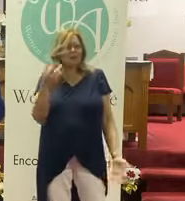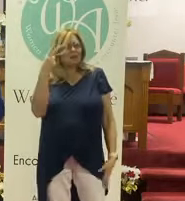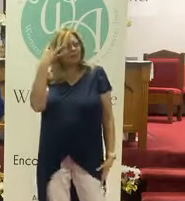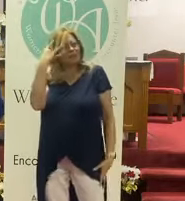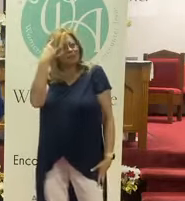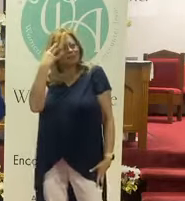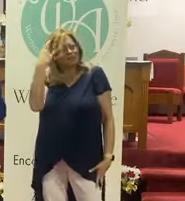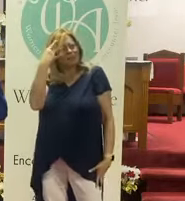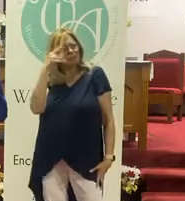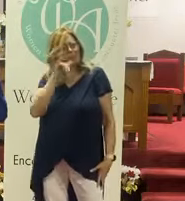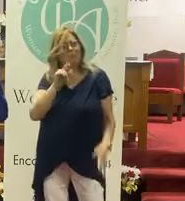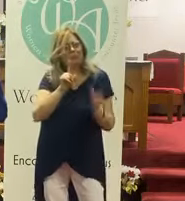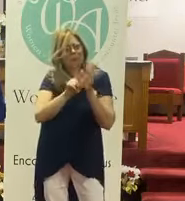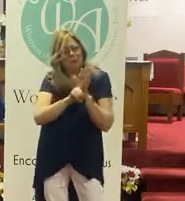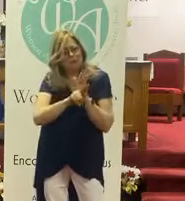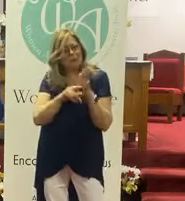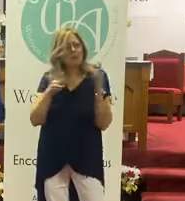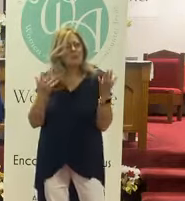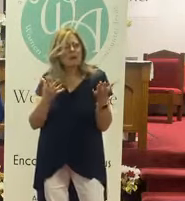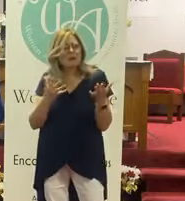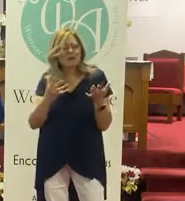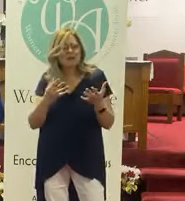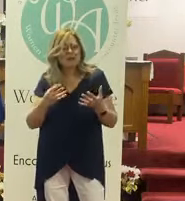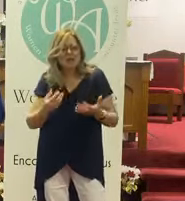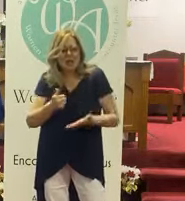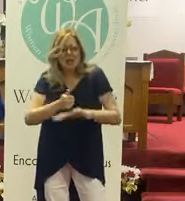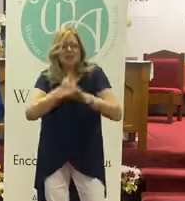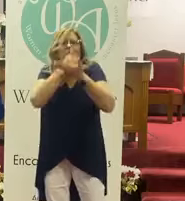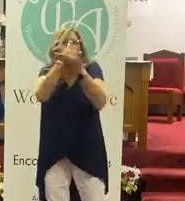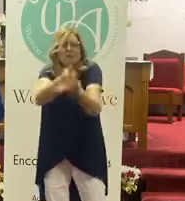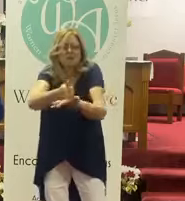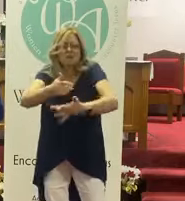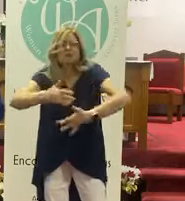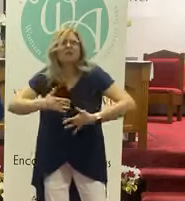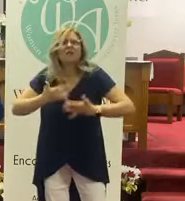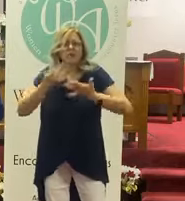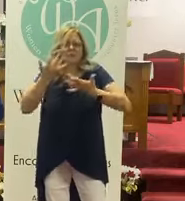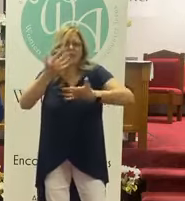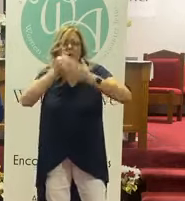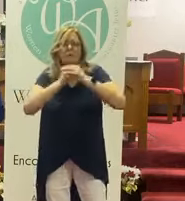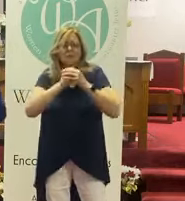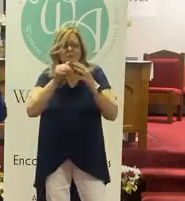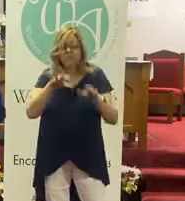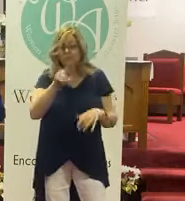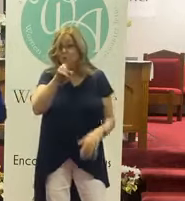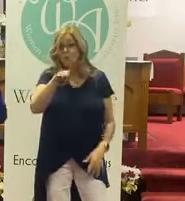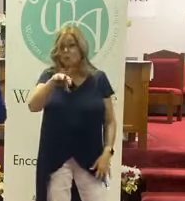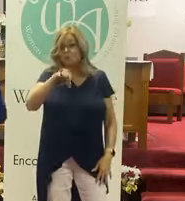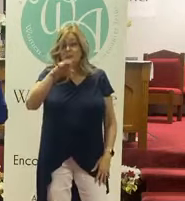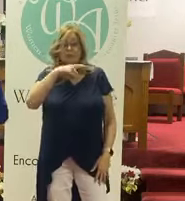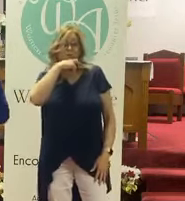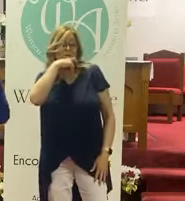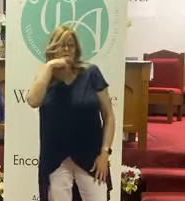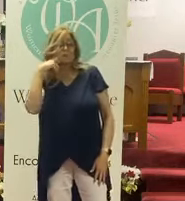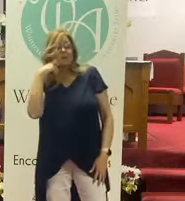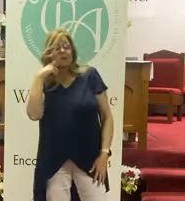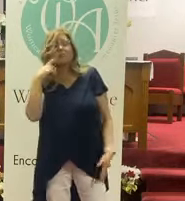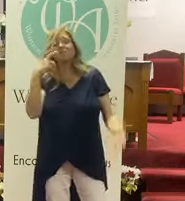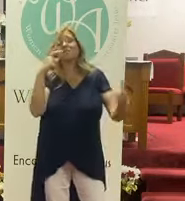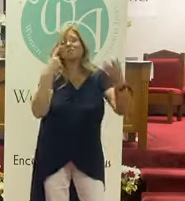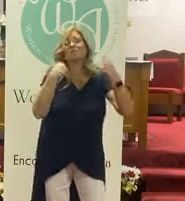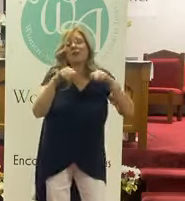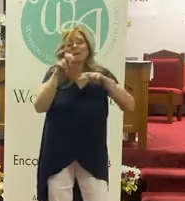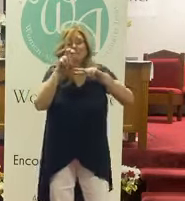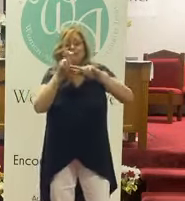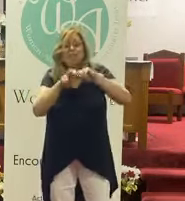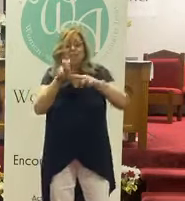think about that for a minute? What gets you into that place? Do you find yourself in a place of dryness where you're trying to